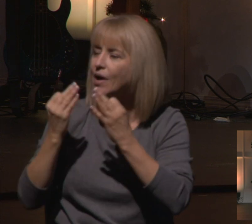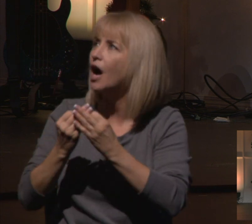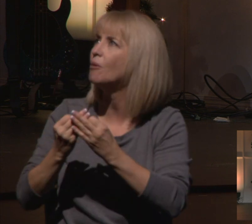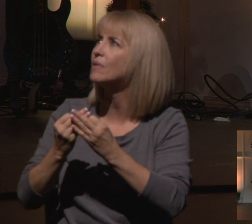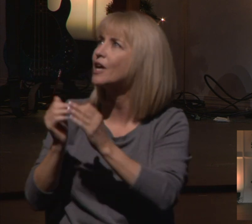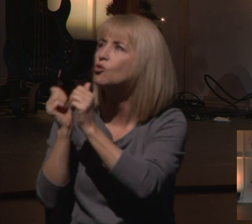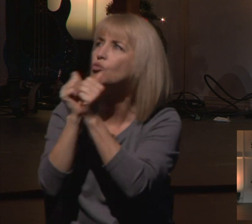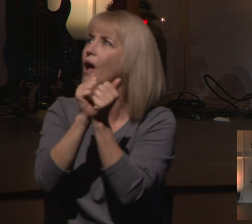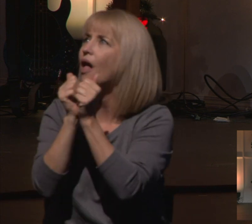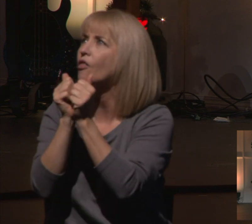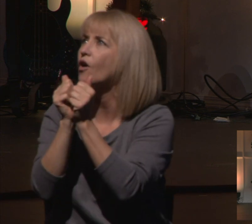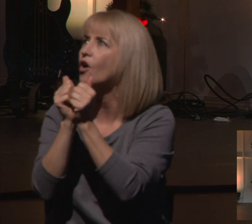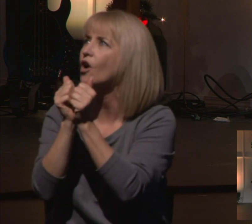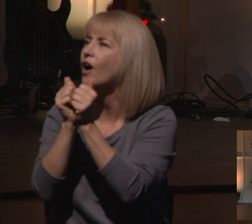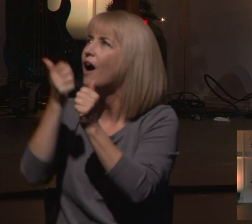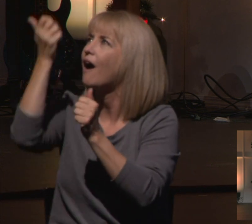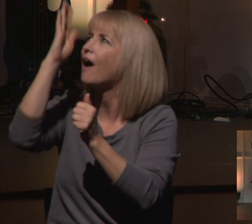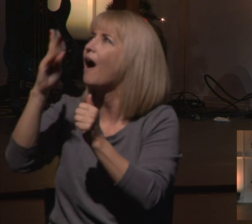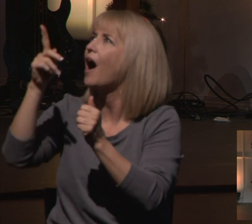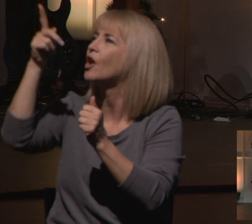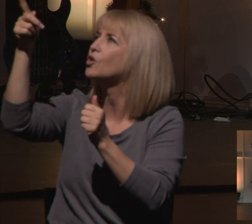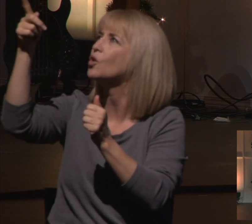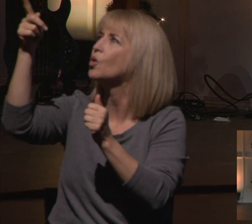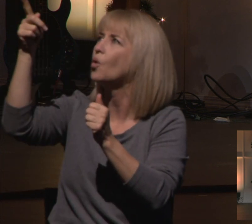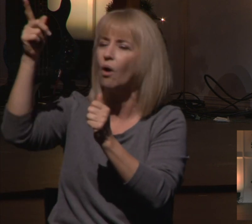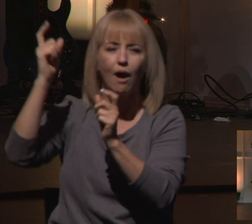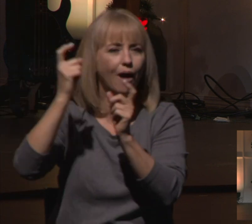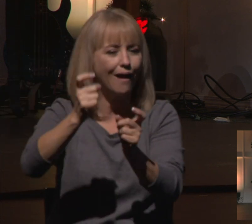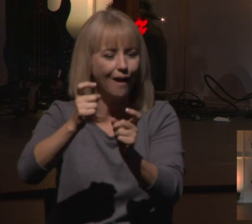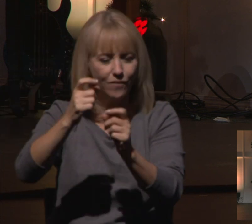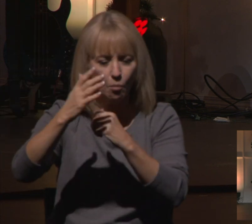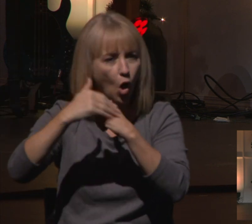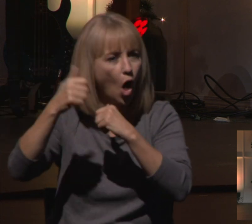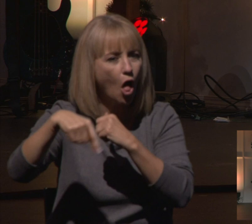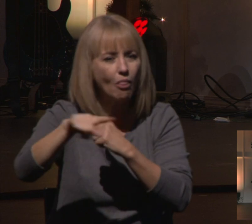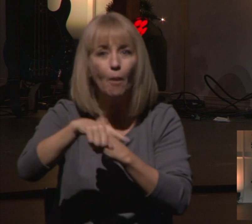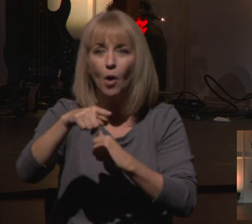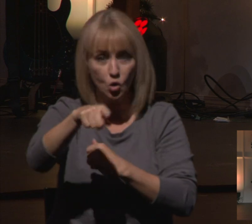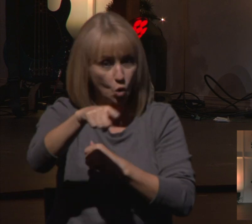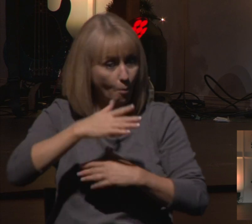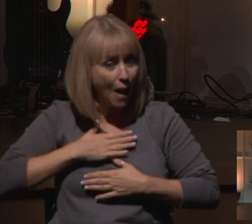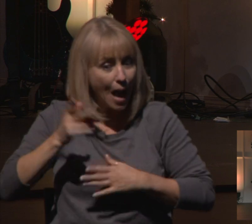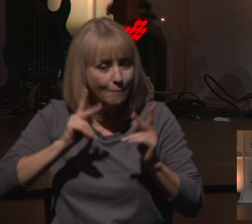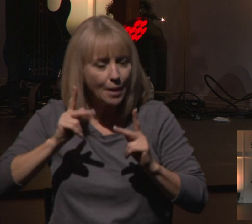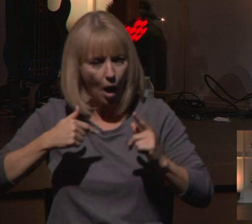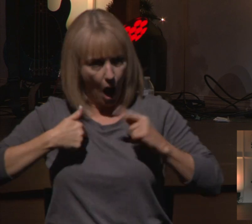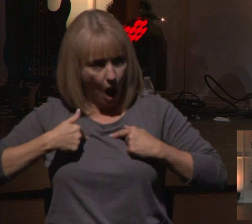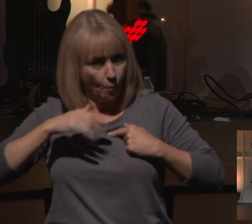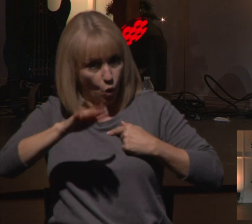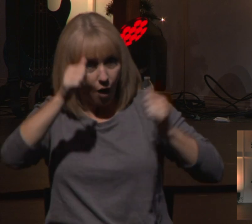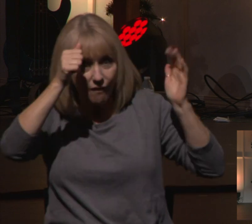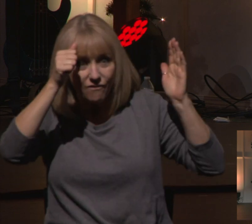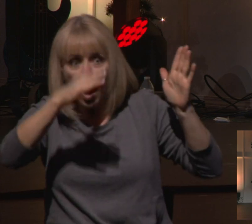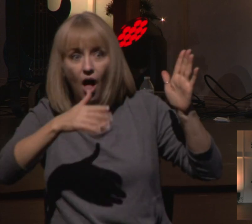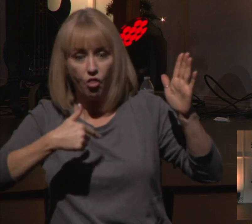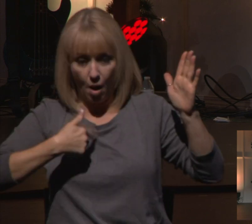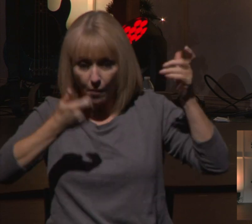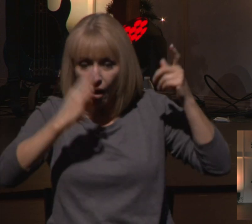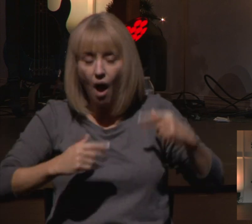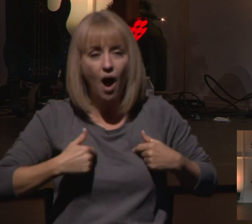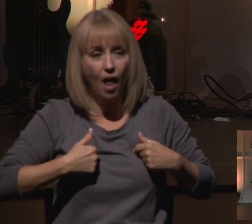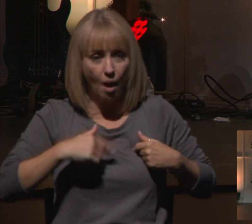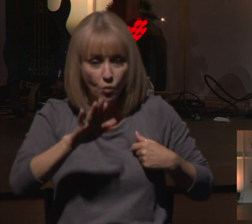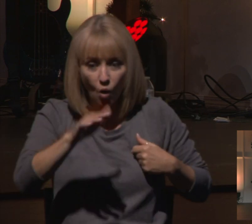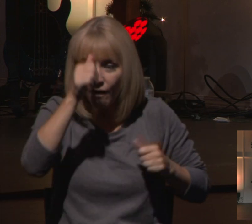of togetherness, where God, he puts up a call on their lives that you will be my people, I will be your father, we will be a family, and this is our